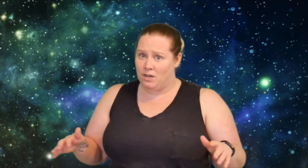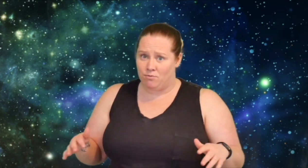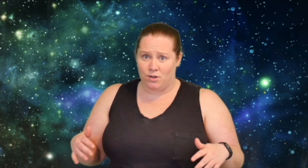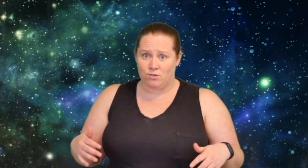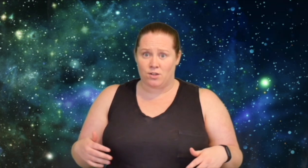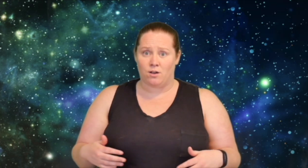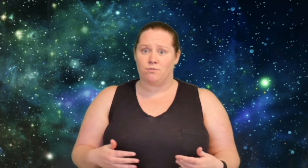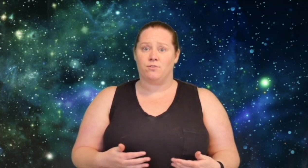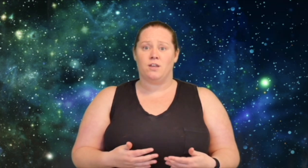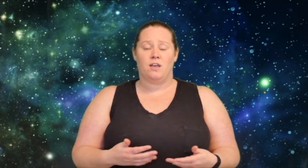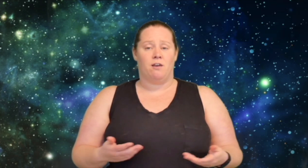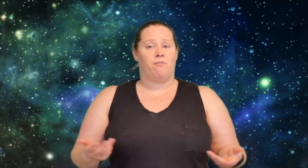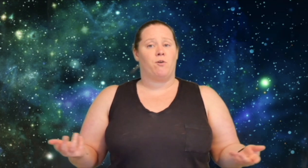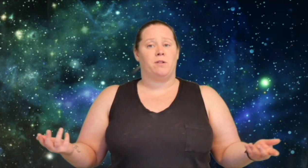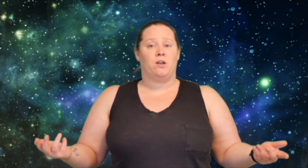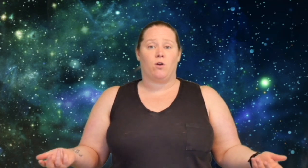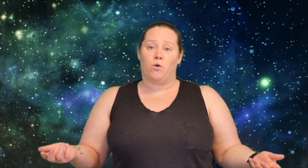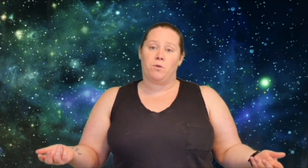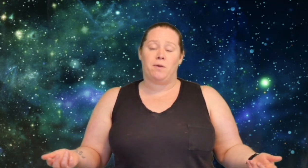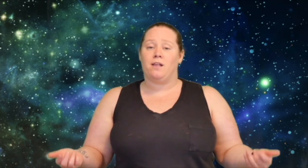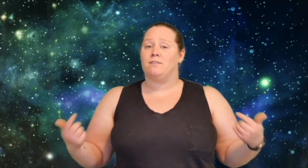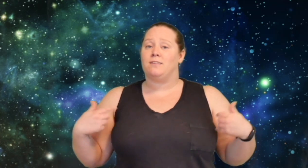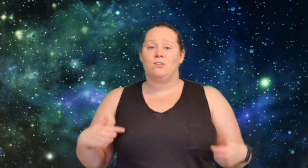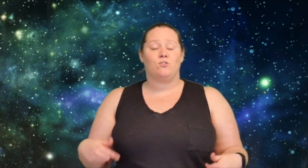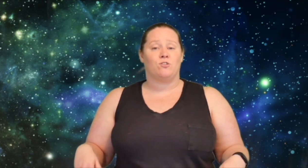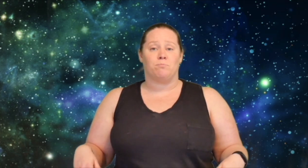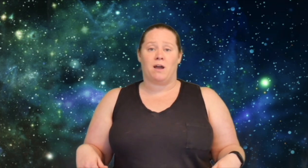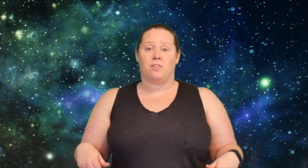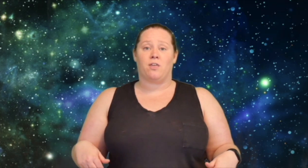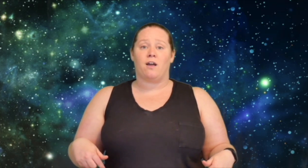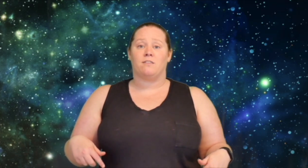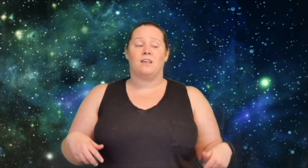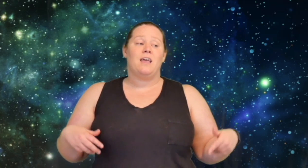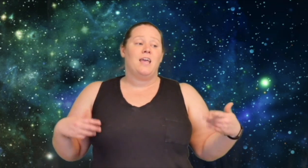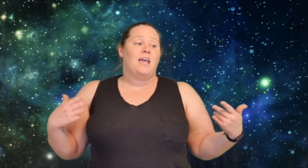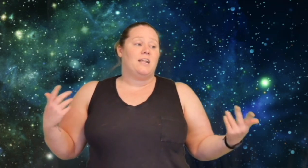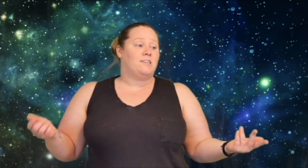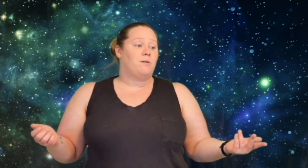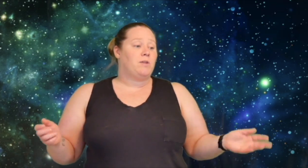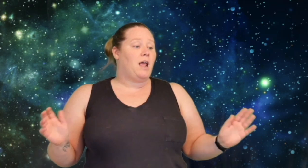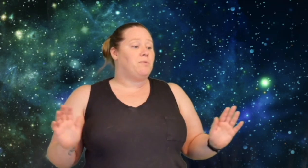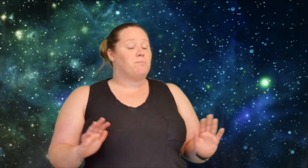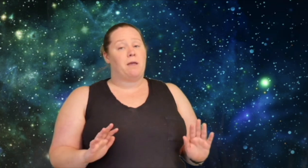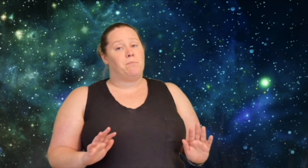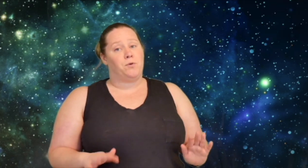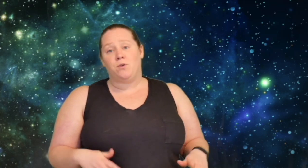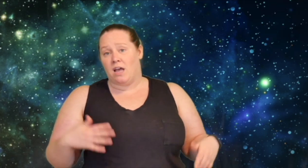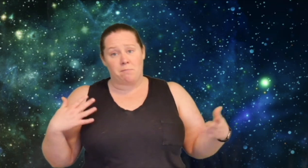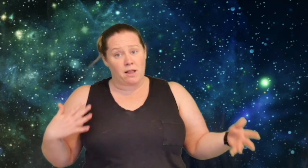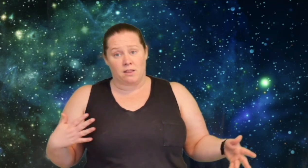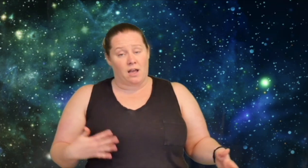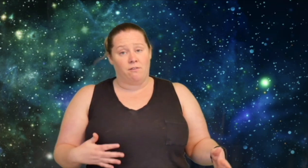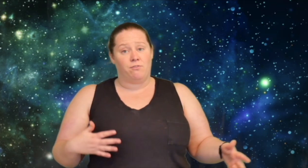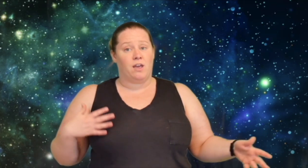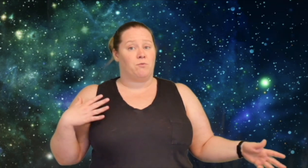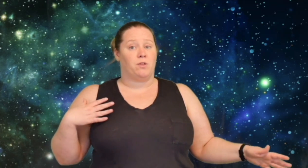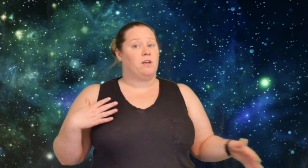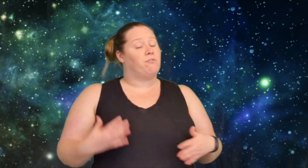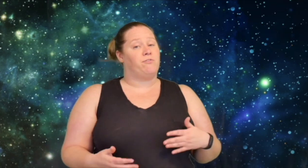it for yourself and formally your own opinions. These are just my thoughts, and sometimes my mood and my life can really affect